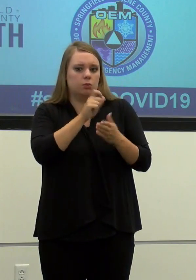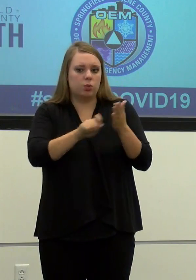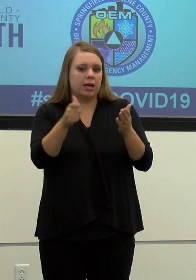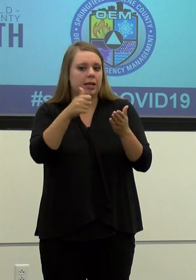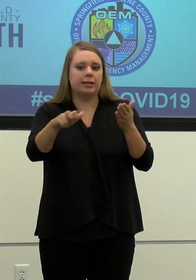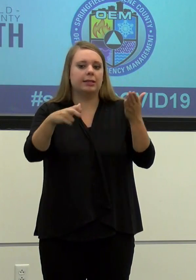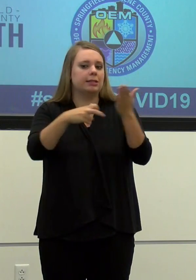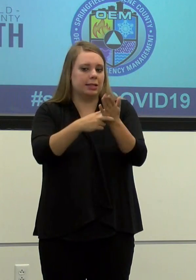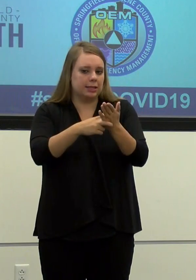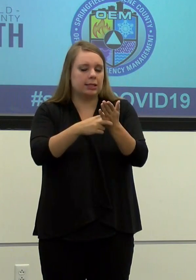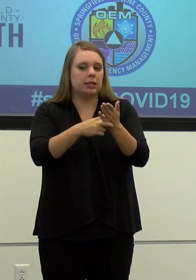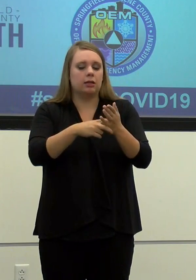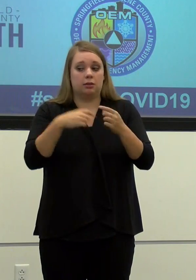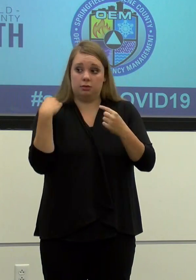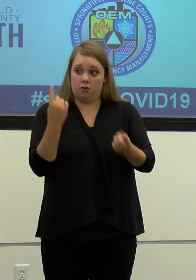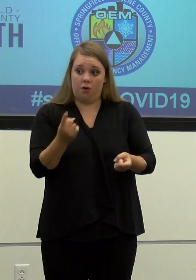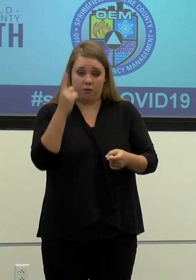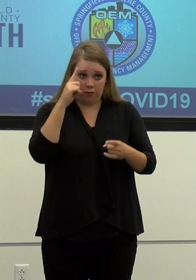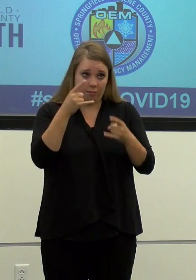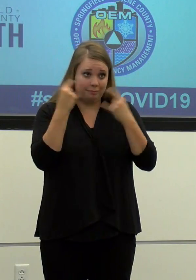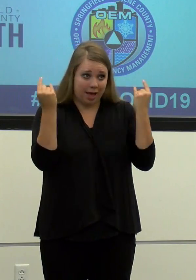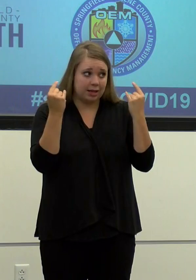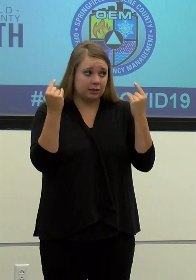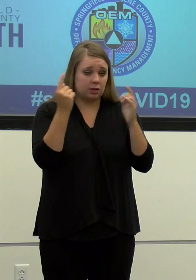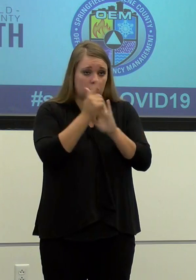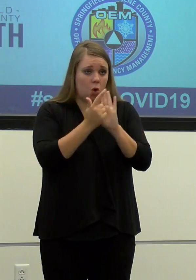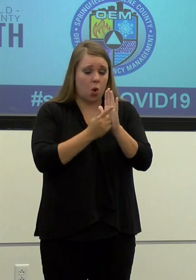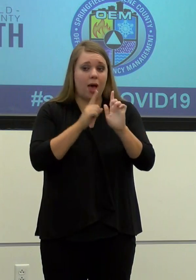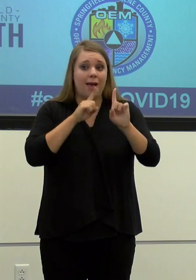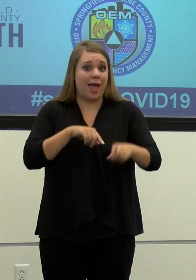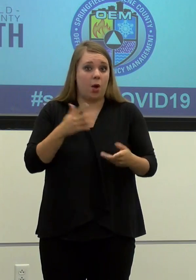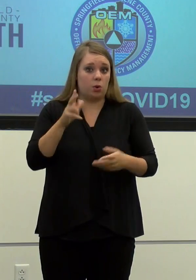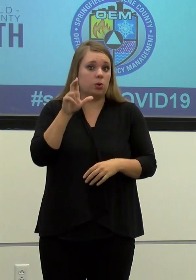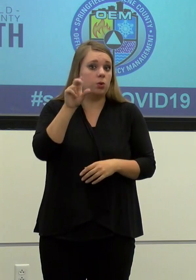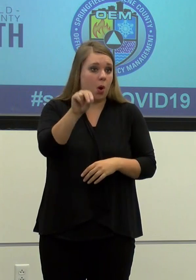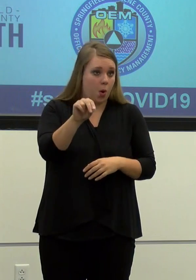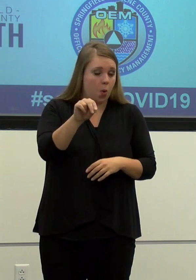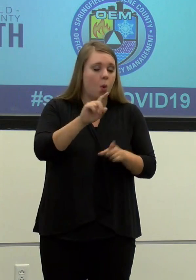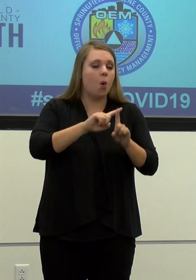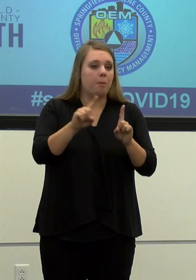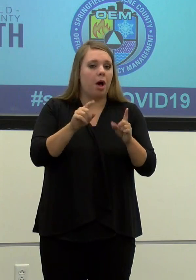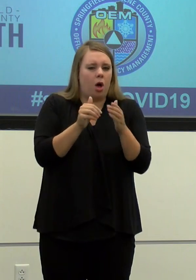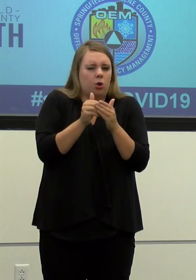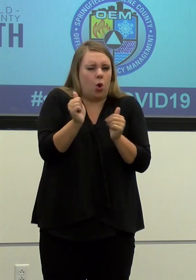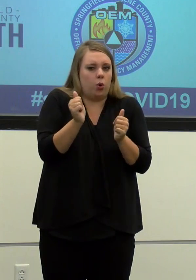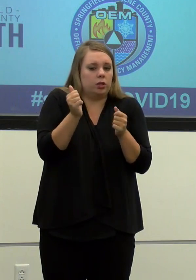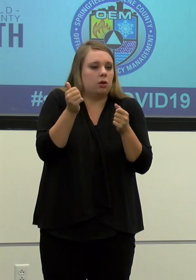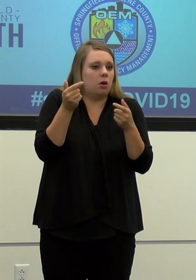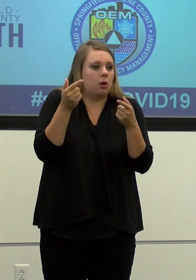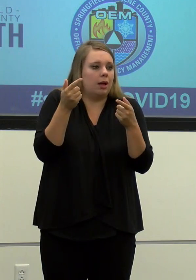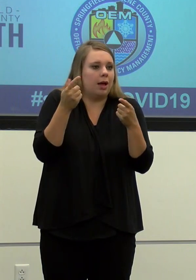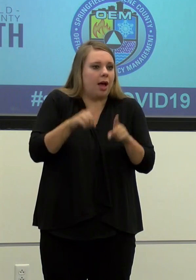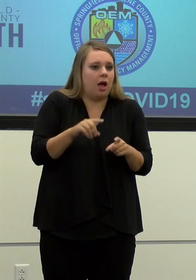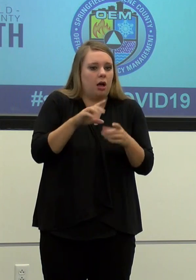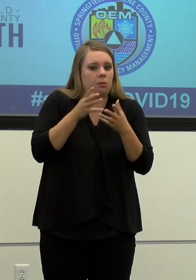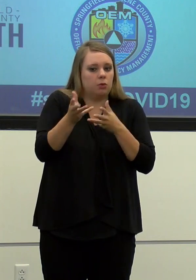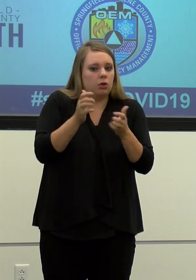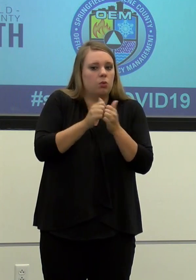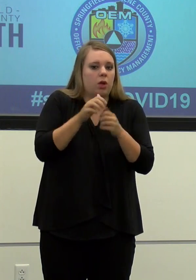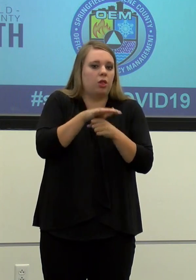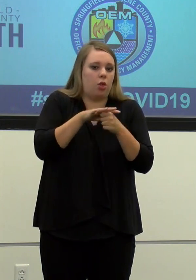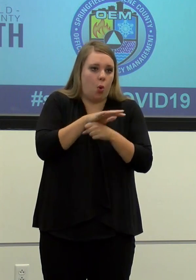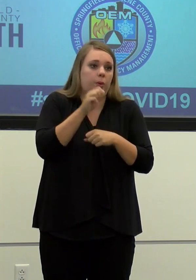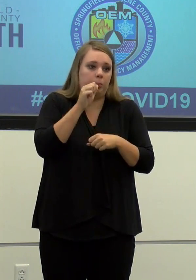any citations so far for the masking ordinance. The answer is no, but the closest we have come is with dealing with local